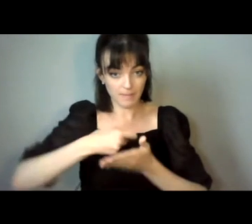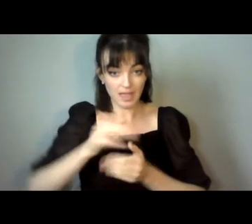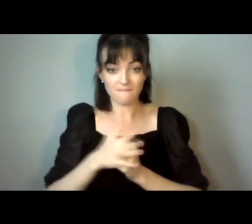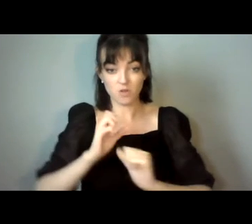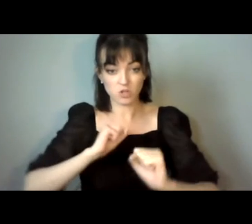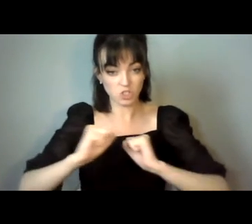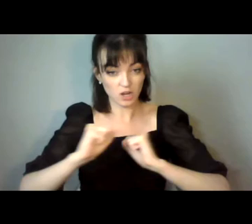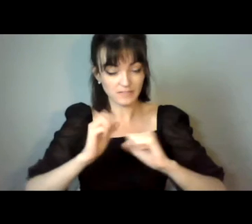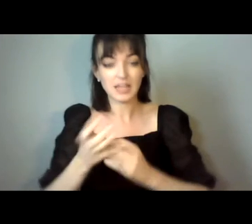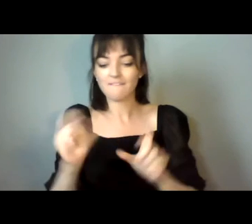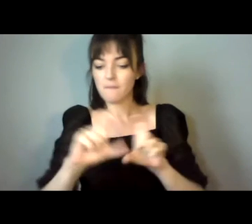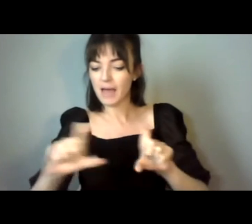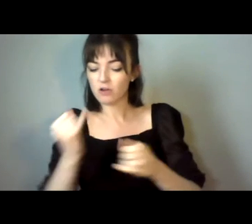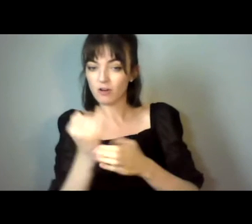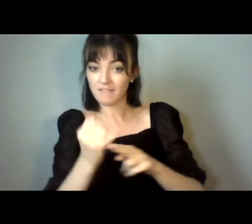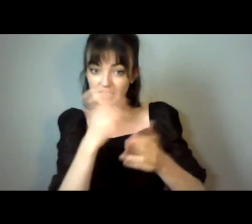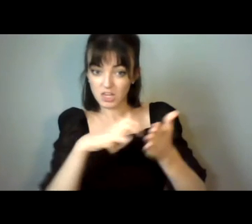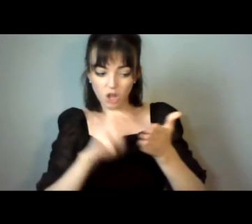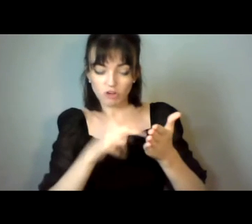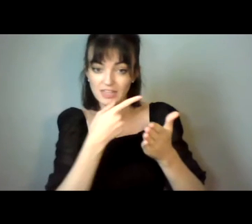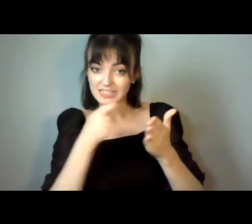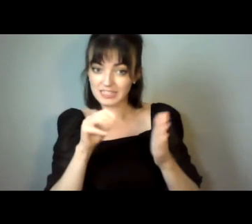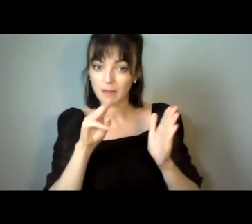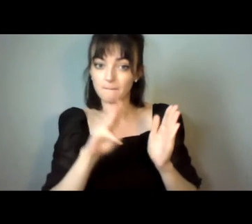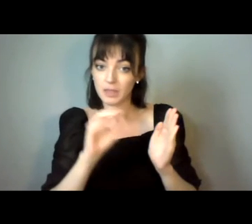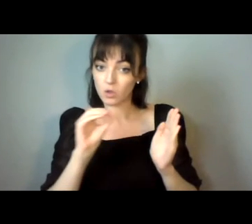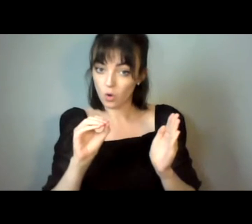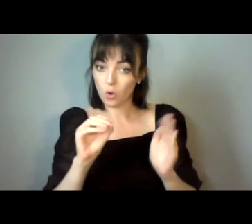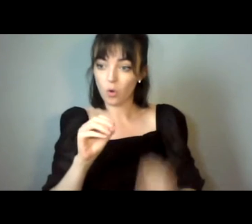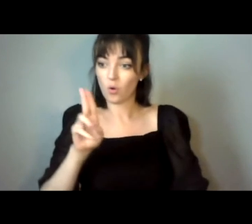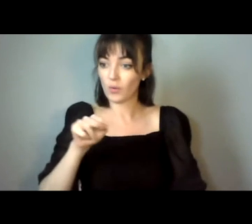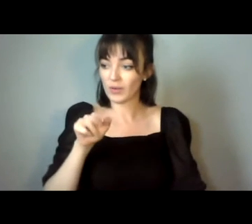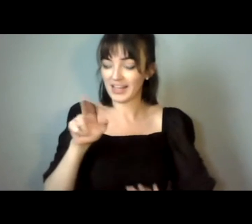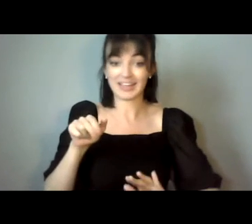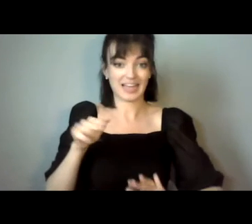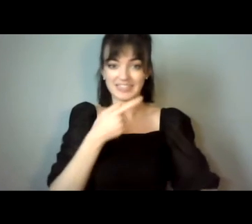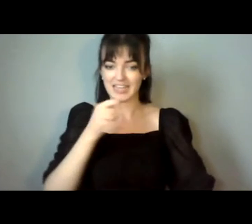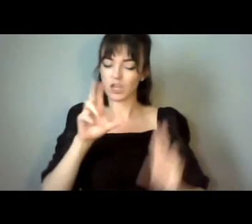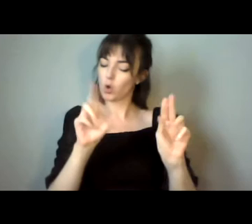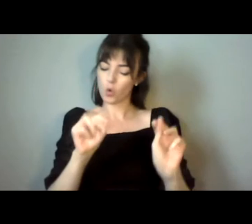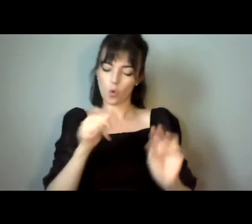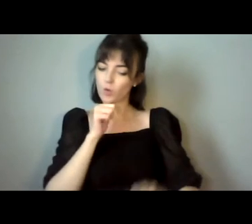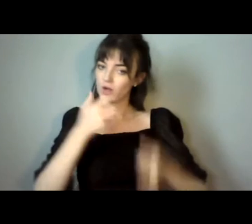paragraph in the contract that says that the PO could deny to tell the name of the clients to the municipality.